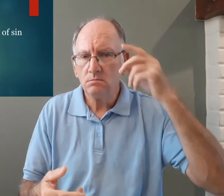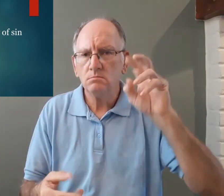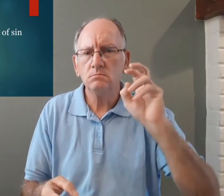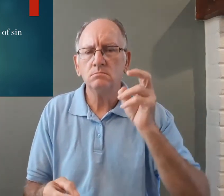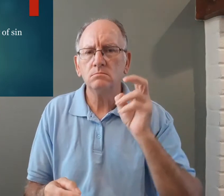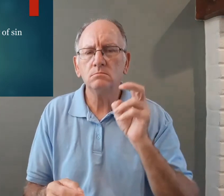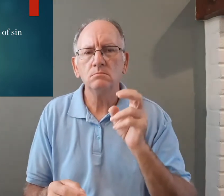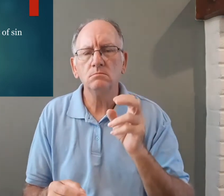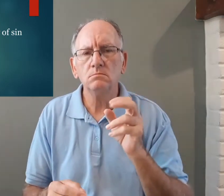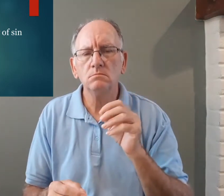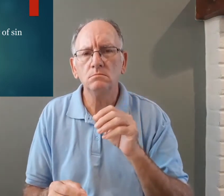mind